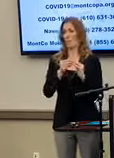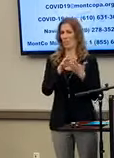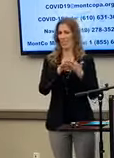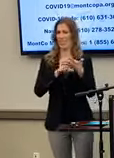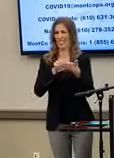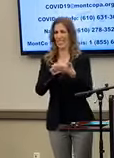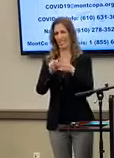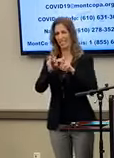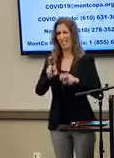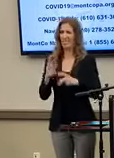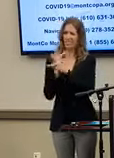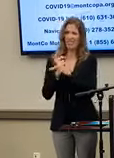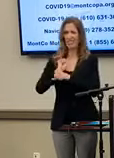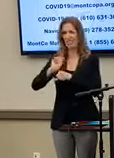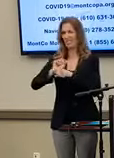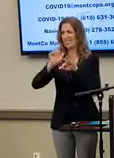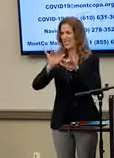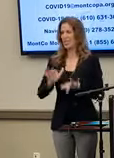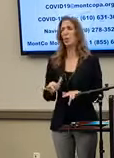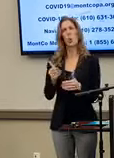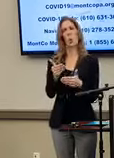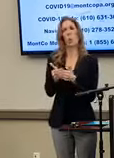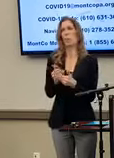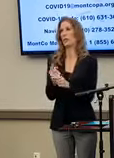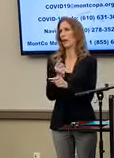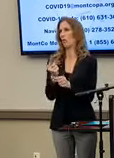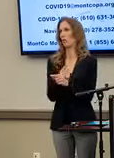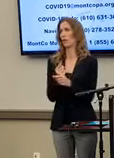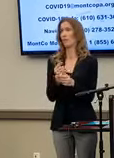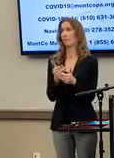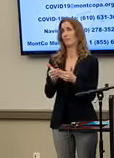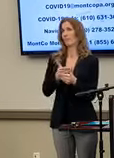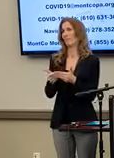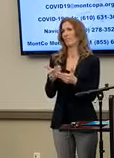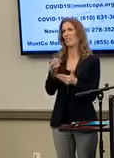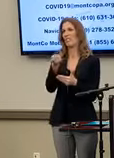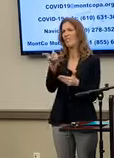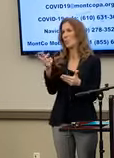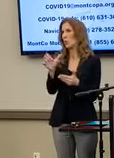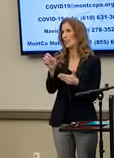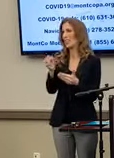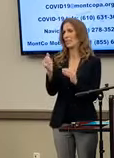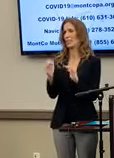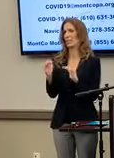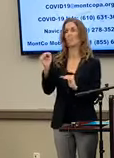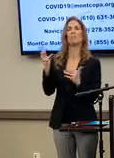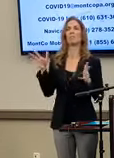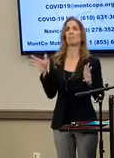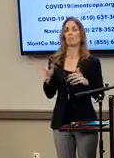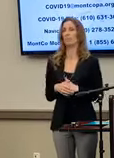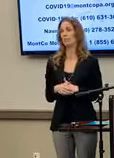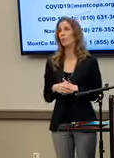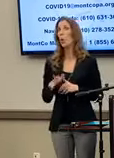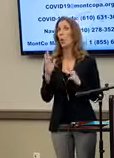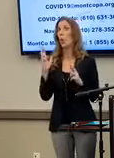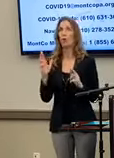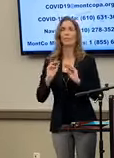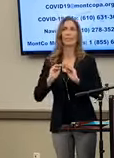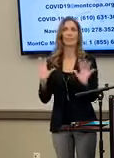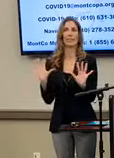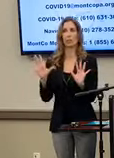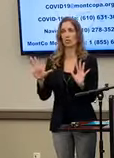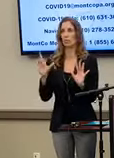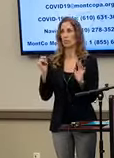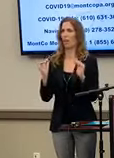probably as close to accurate as it can be within maybe just a handful of cases. So hopefully that helps clear up that